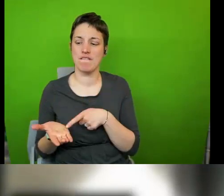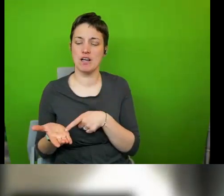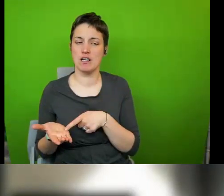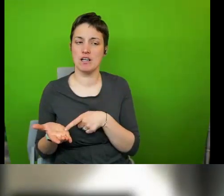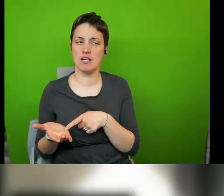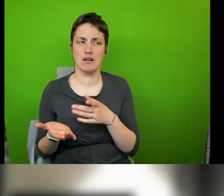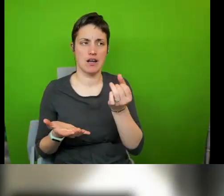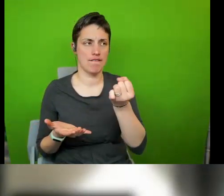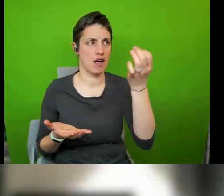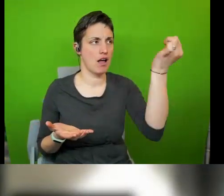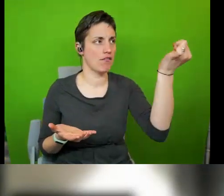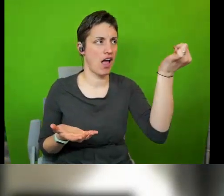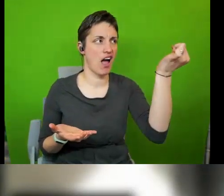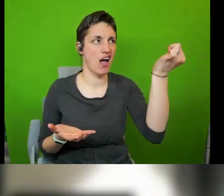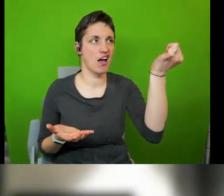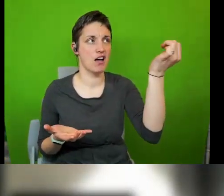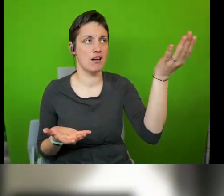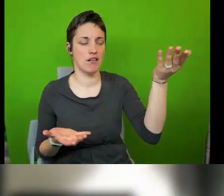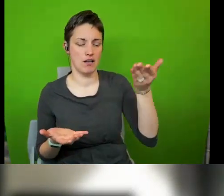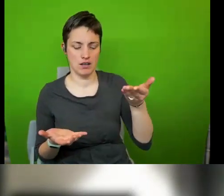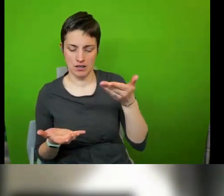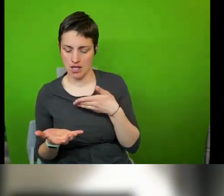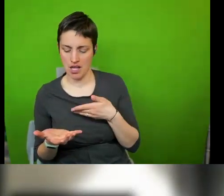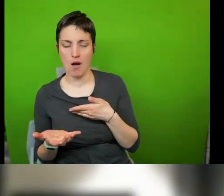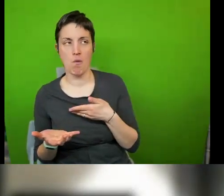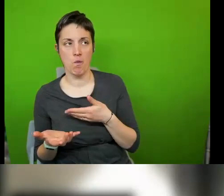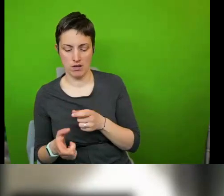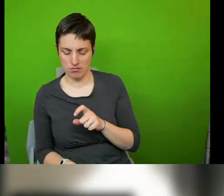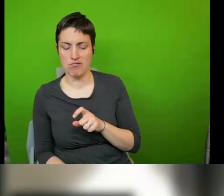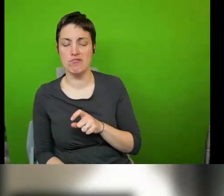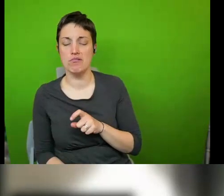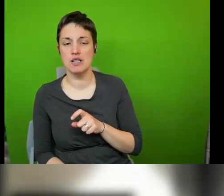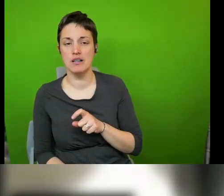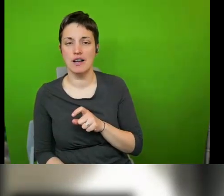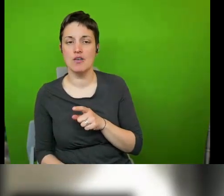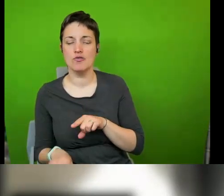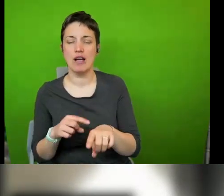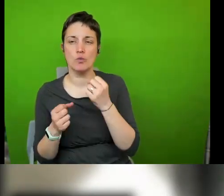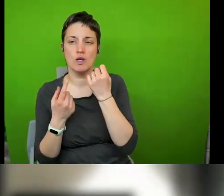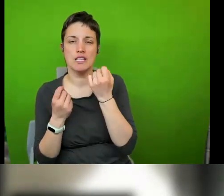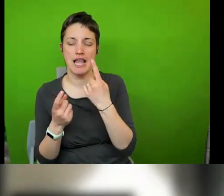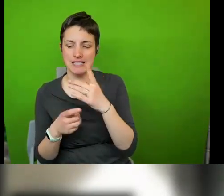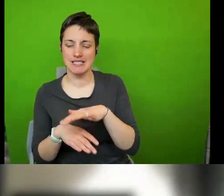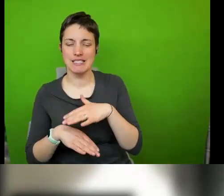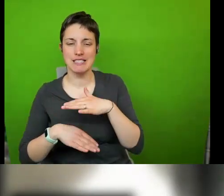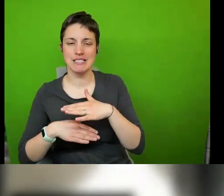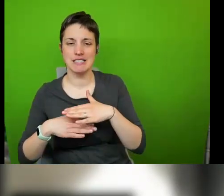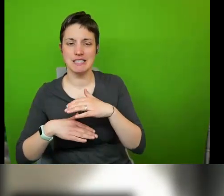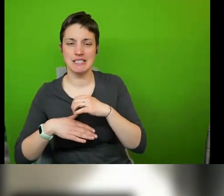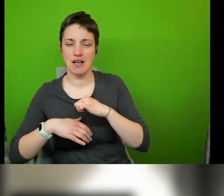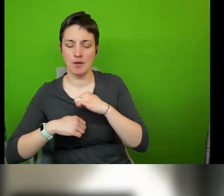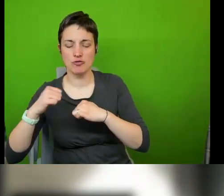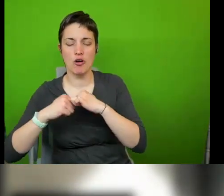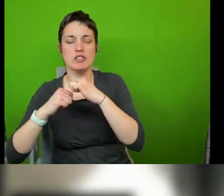have and it usually takes a while for them to understand this setup uh to also appreciate and understand what is